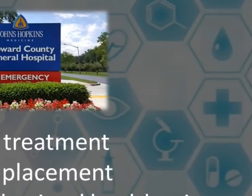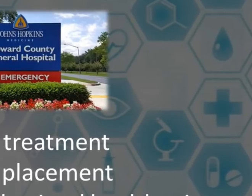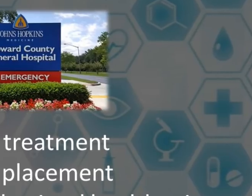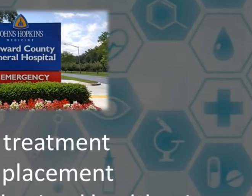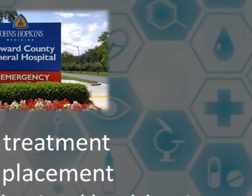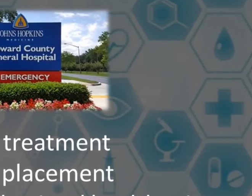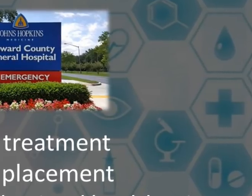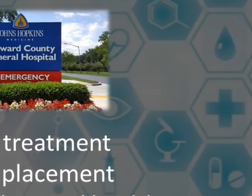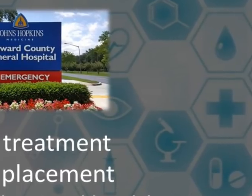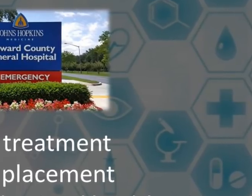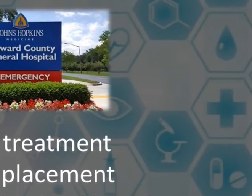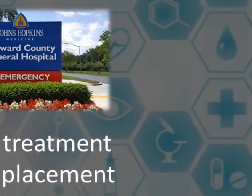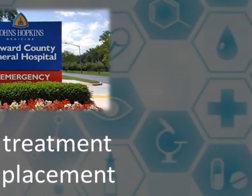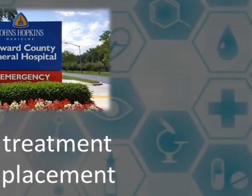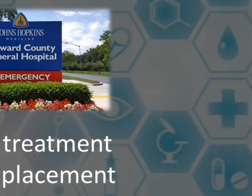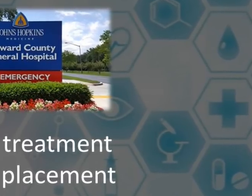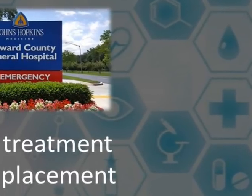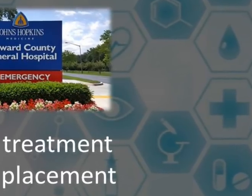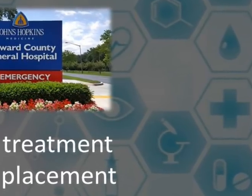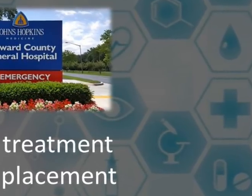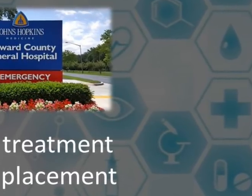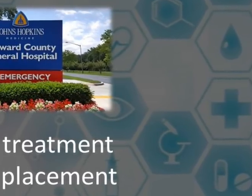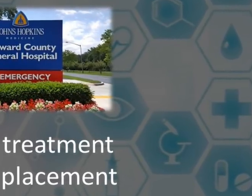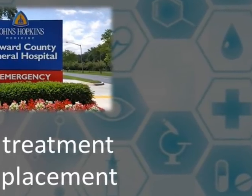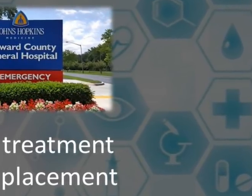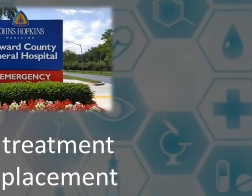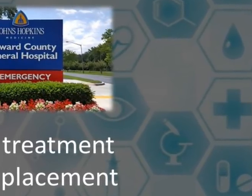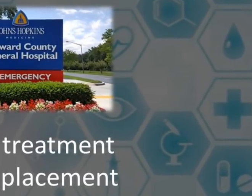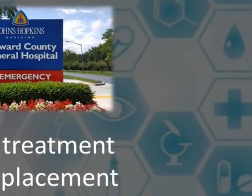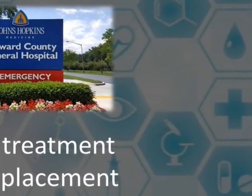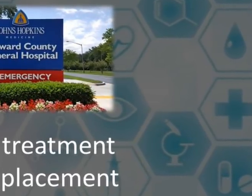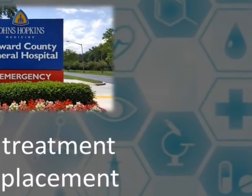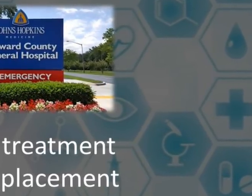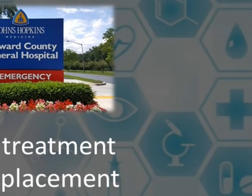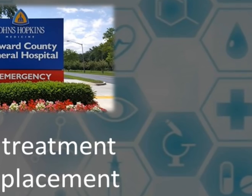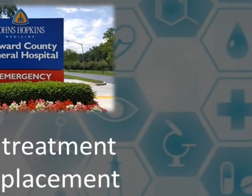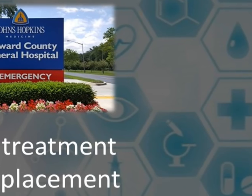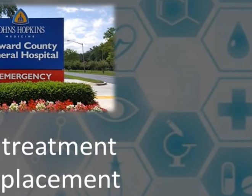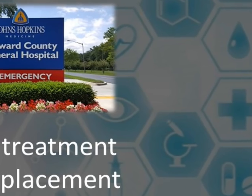our new navigation program that we are proud to help support.